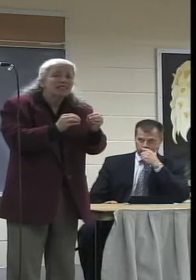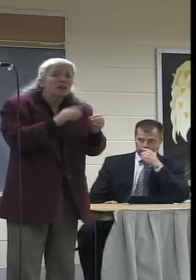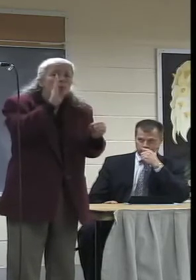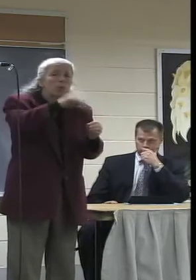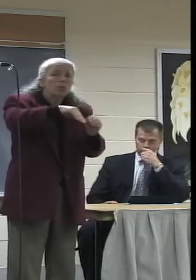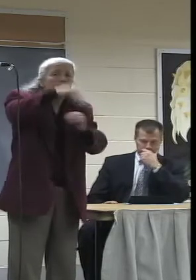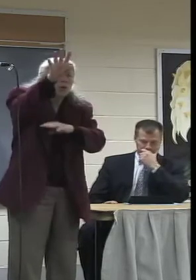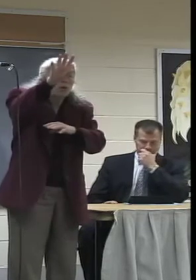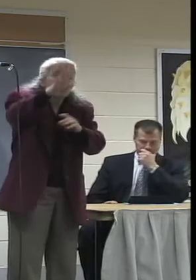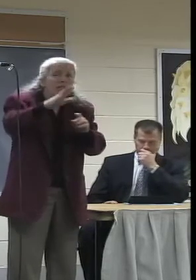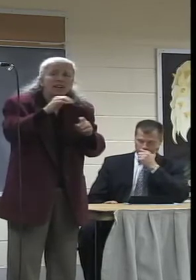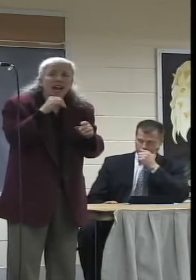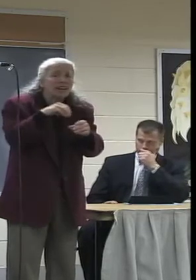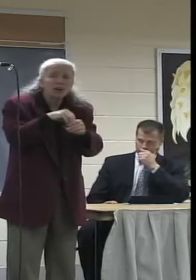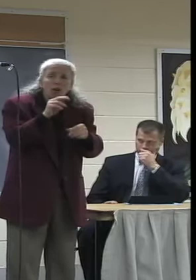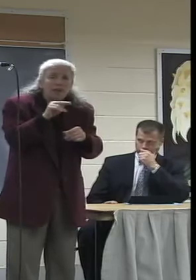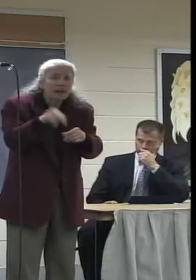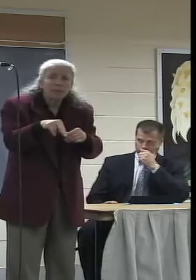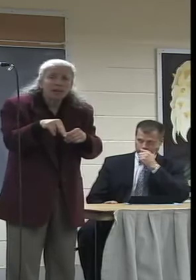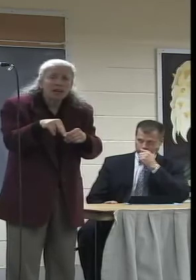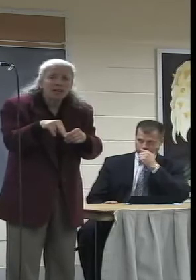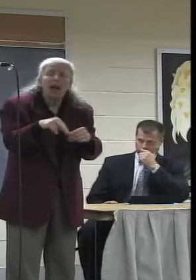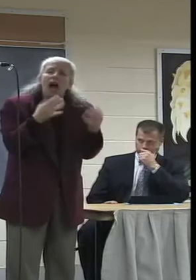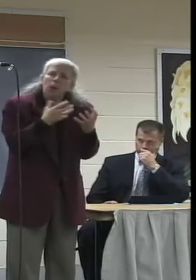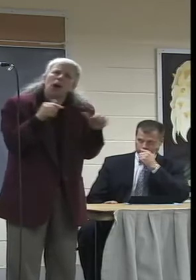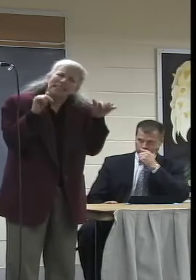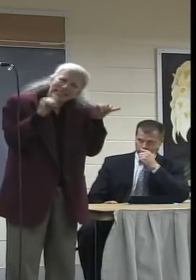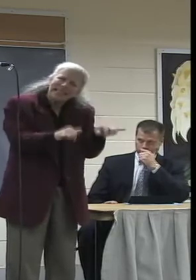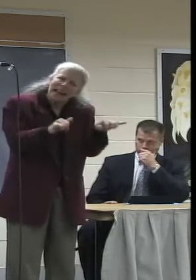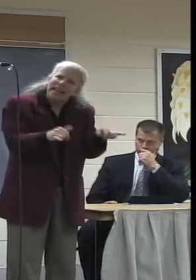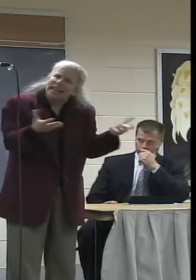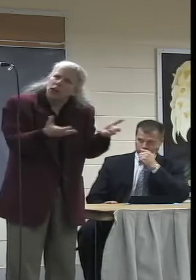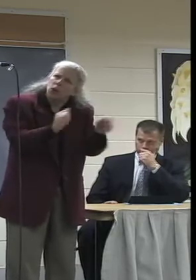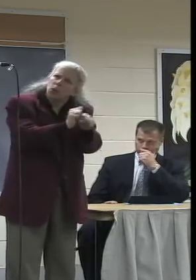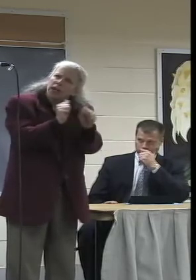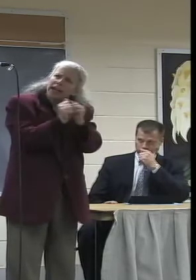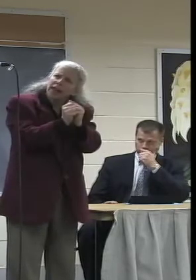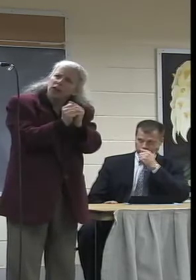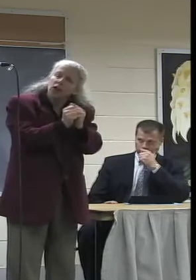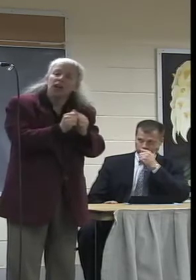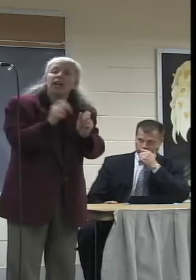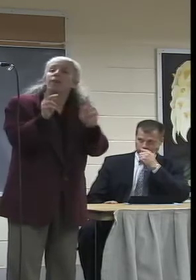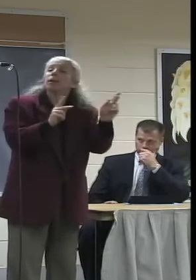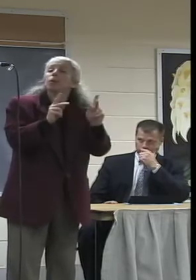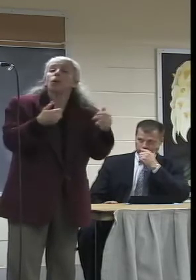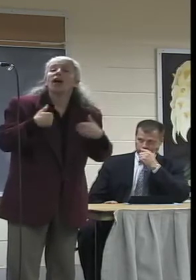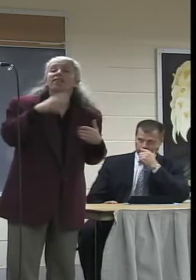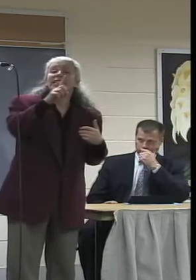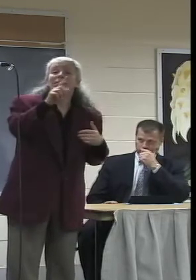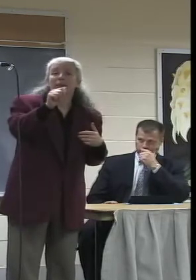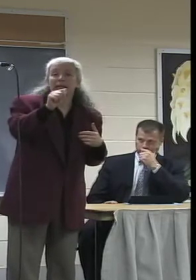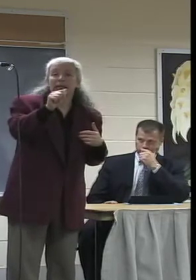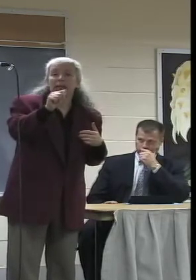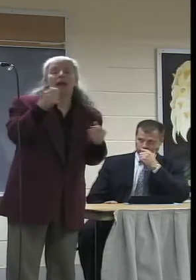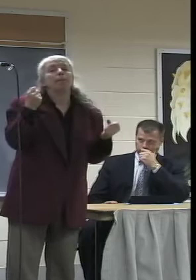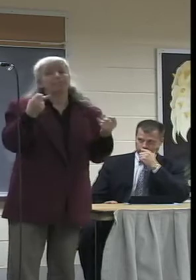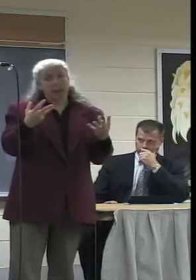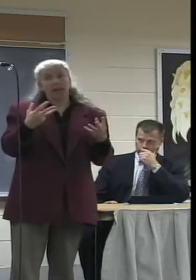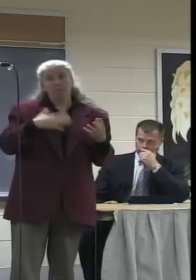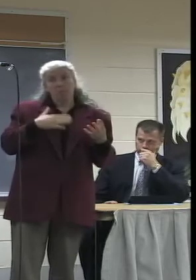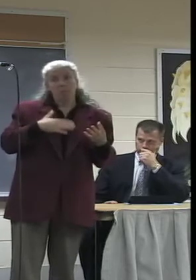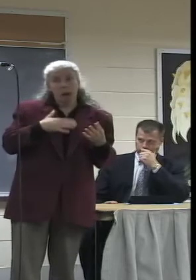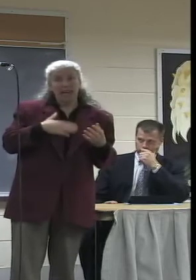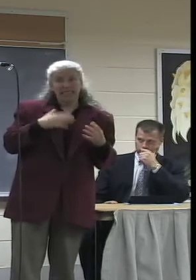working together. And I find it very, very difficult for people with disabilities and I have several on my ward